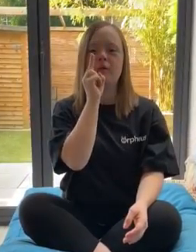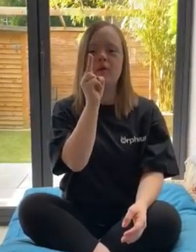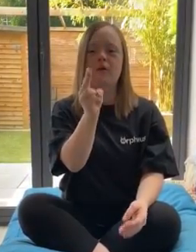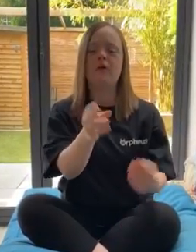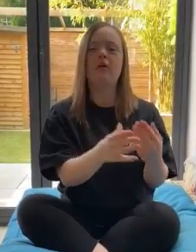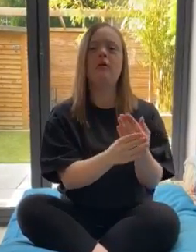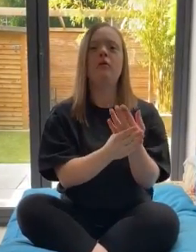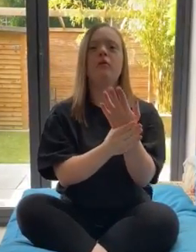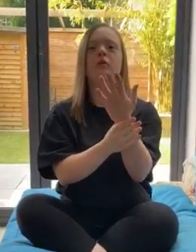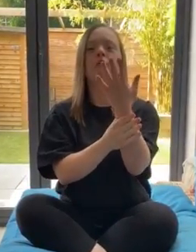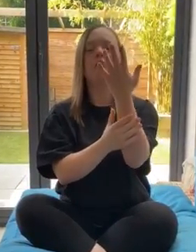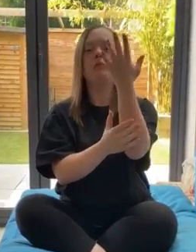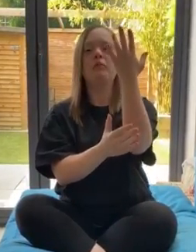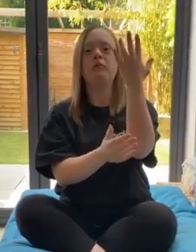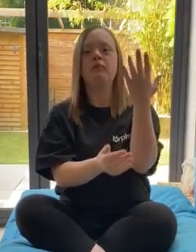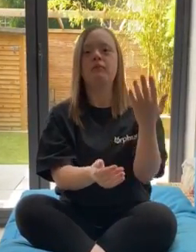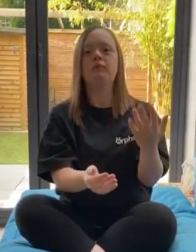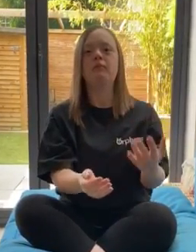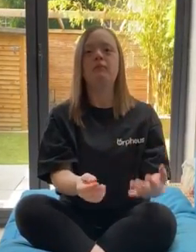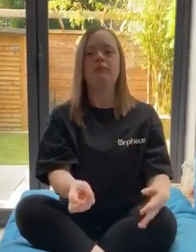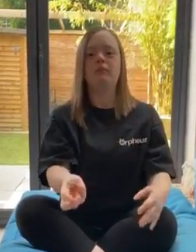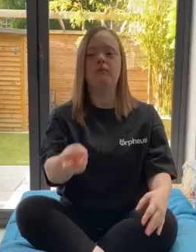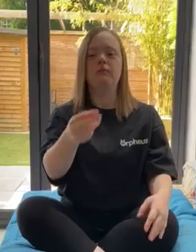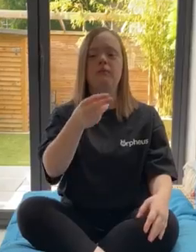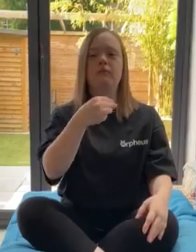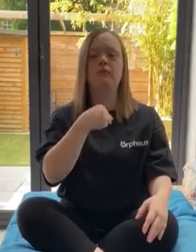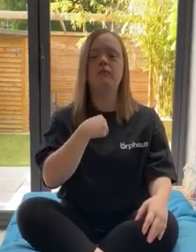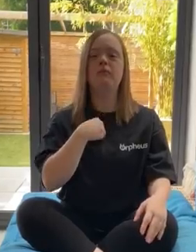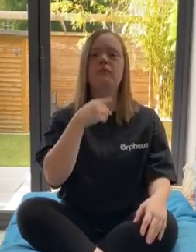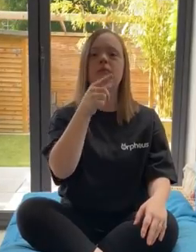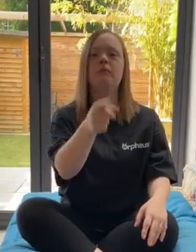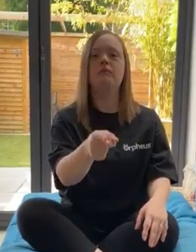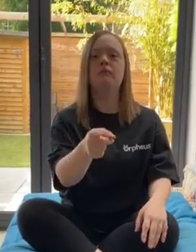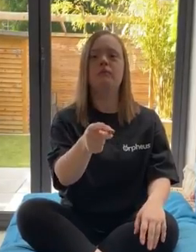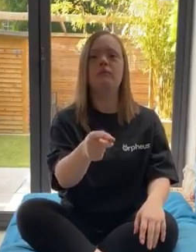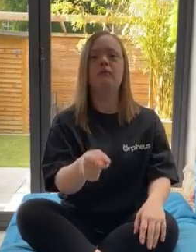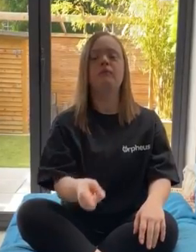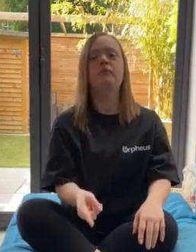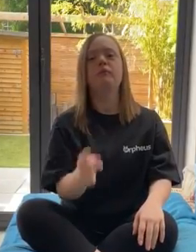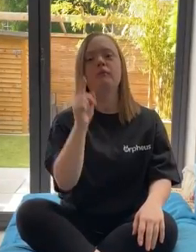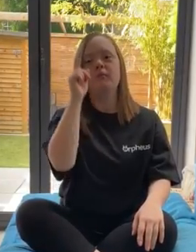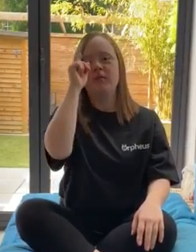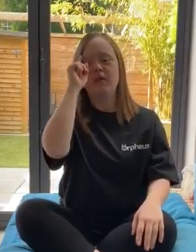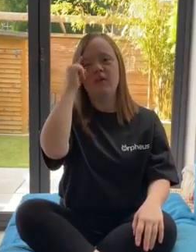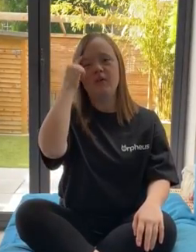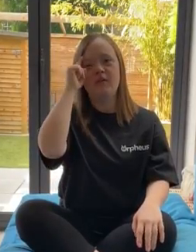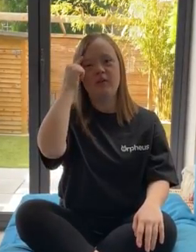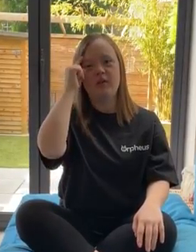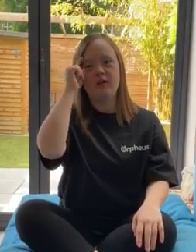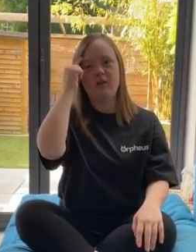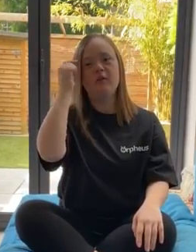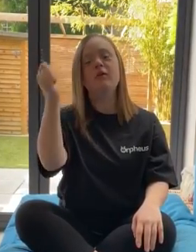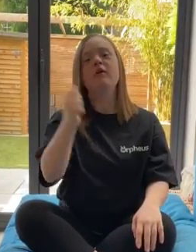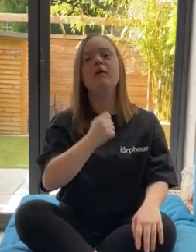I see them bloom, for me and you, and I think to myself,